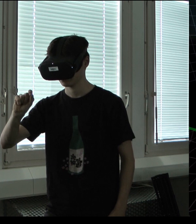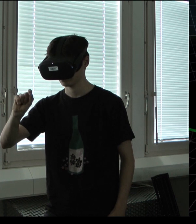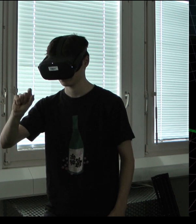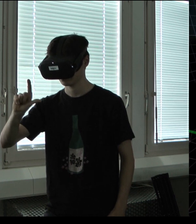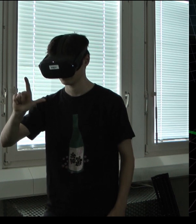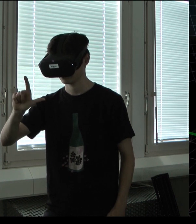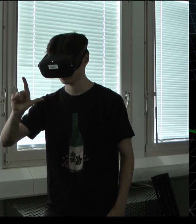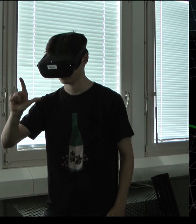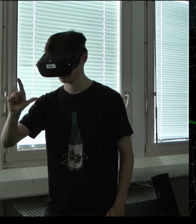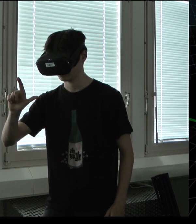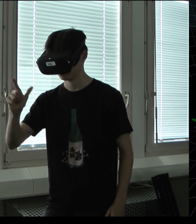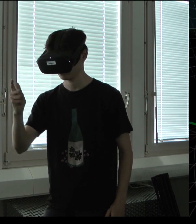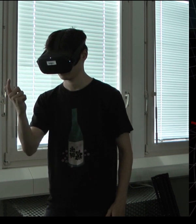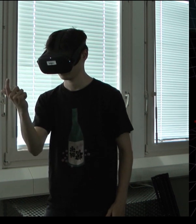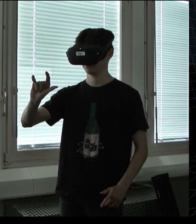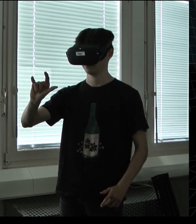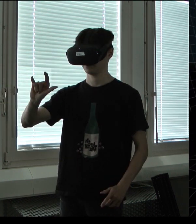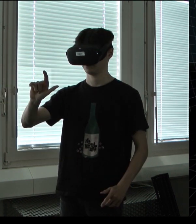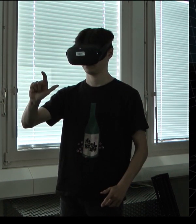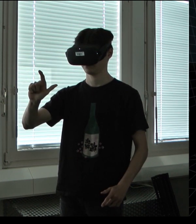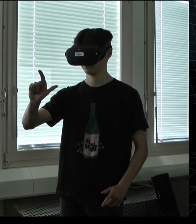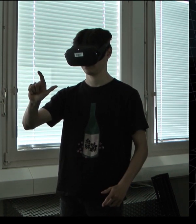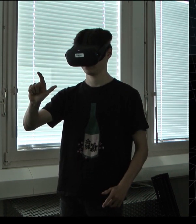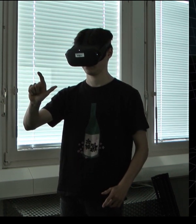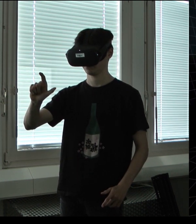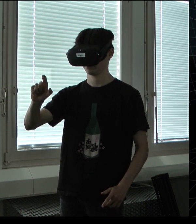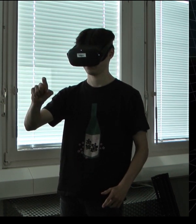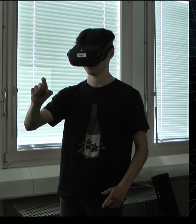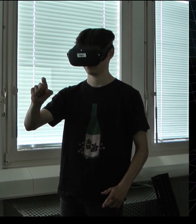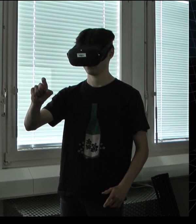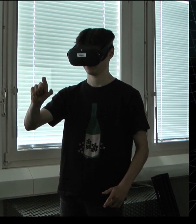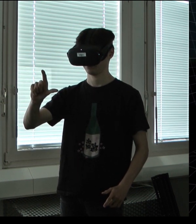The orientation of the hand must also be correct. Make a choice.